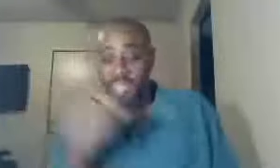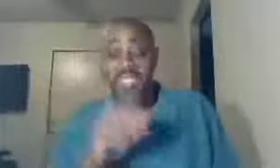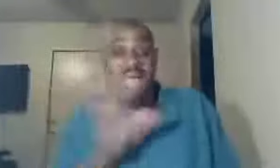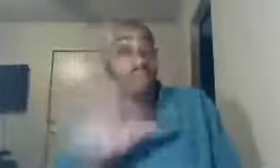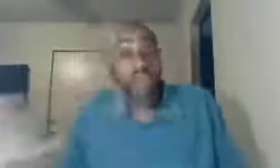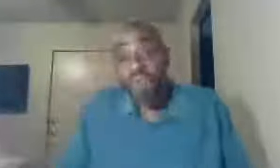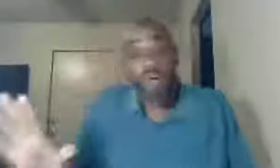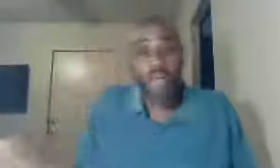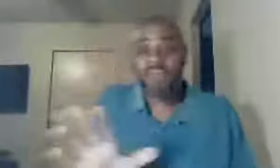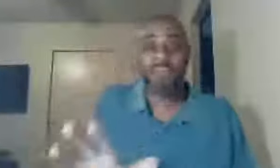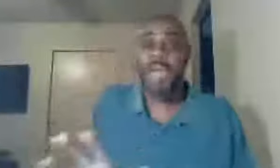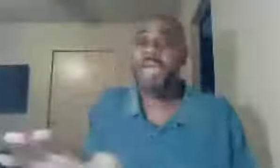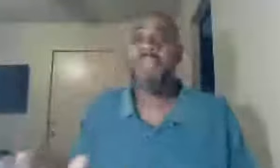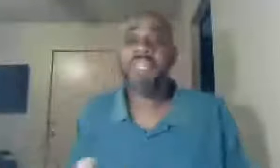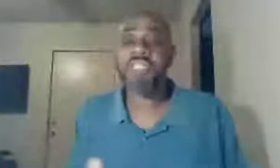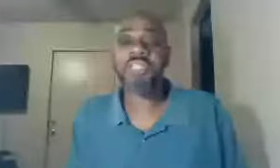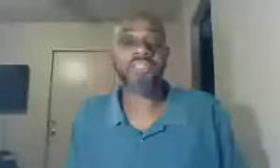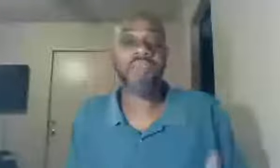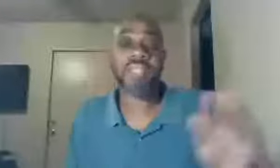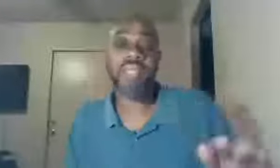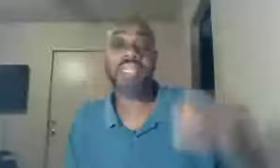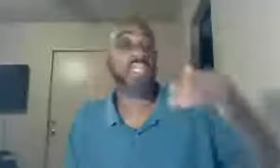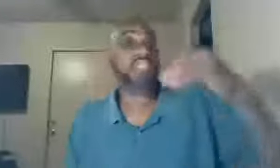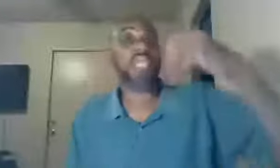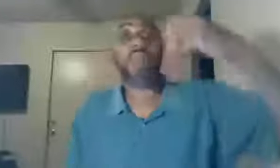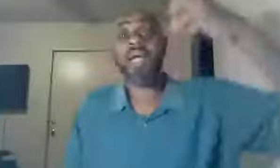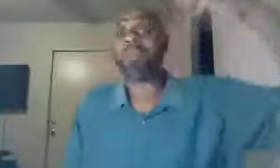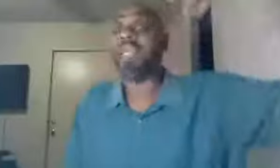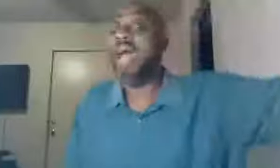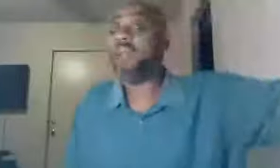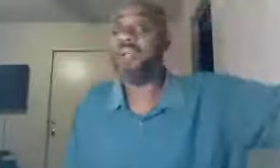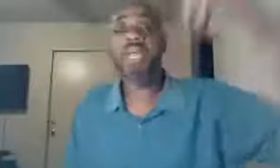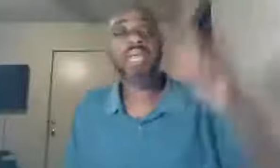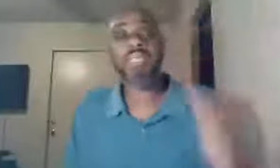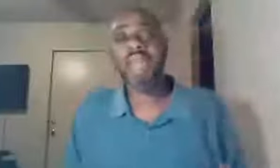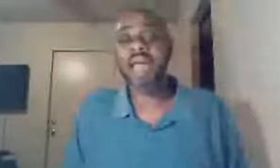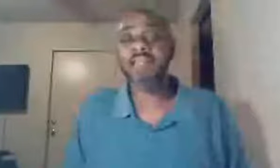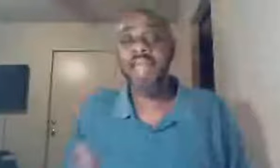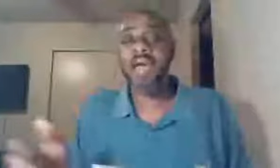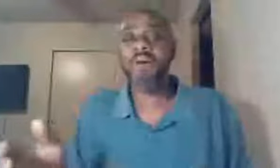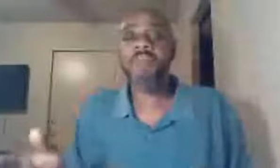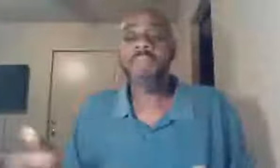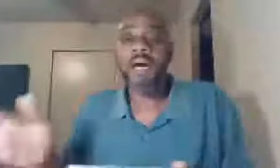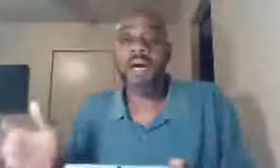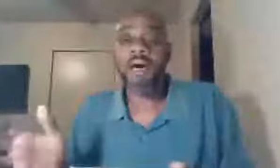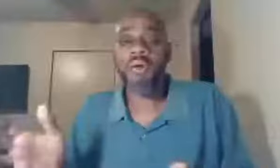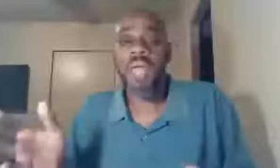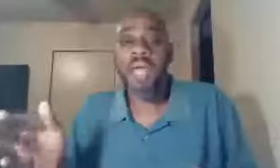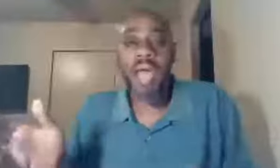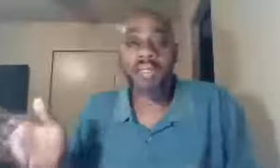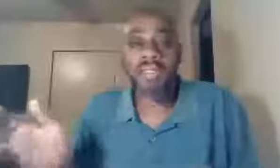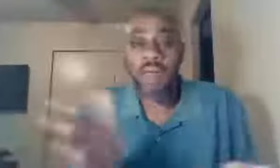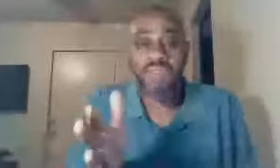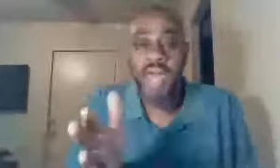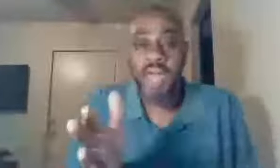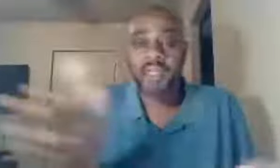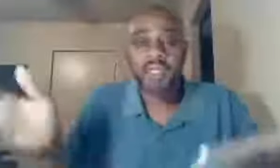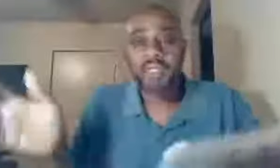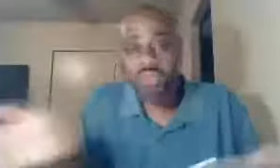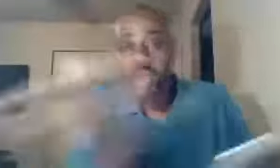he's not moving away from that, this is, that's why I said, he's just stepping up the ladder, he's not now, okay, I dealt with that, drop